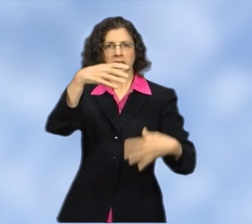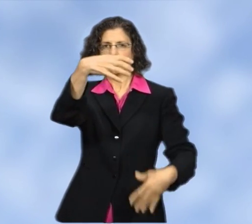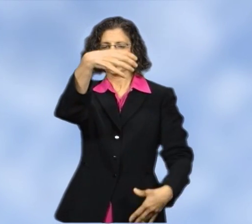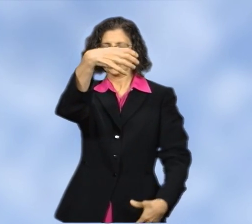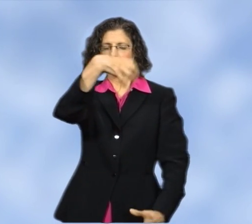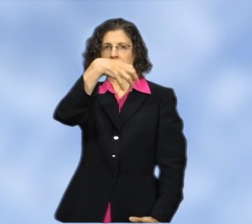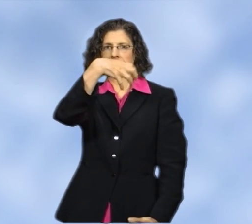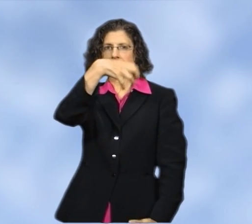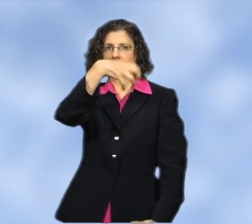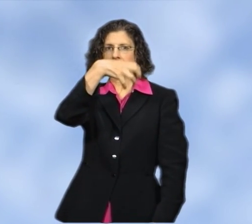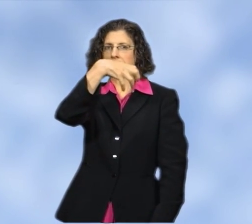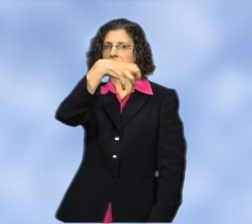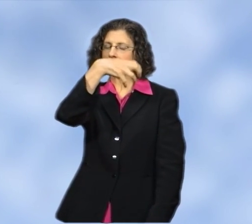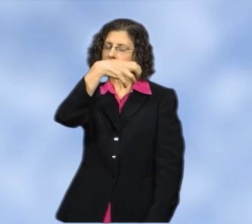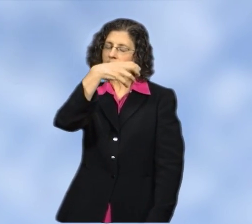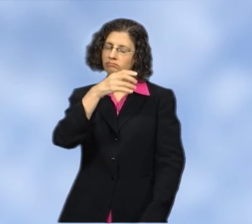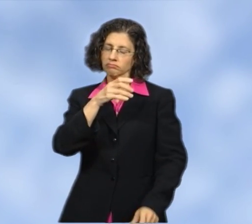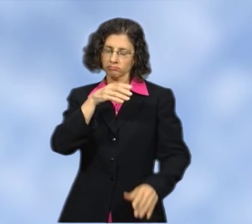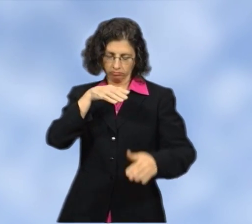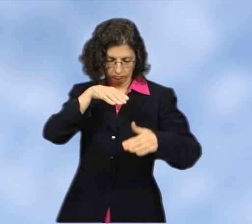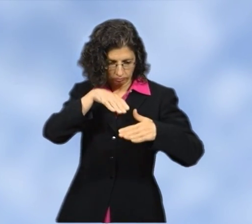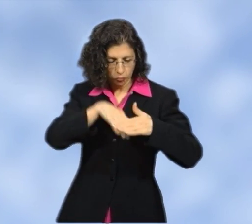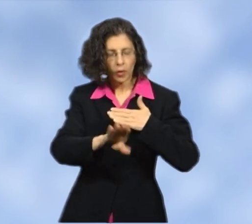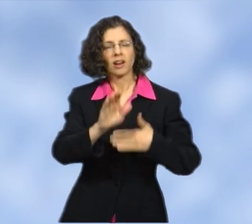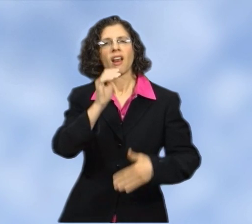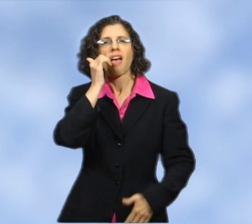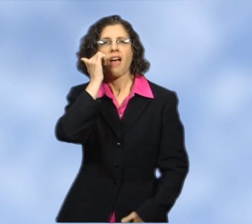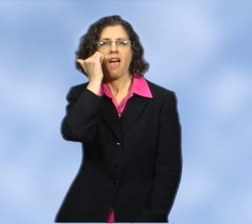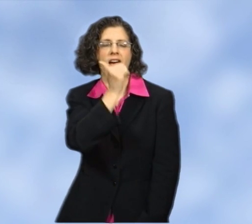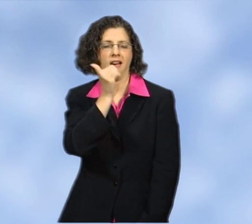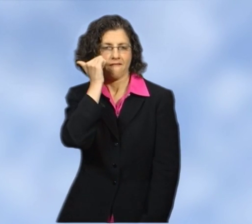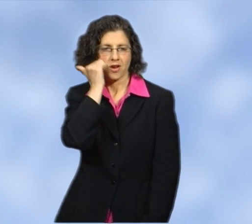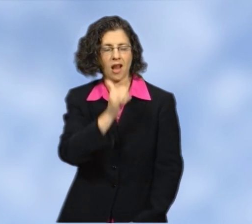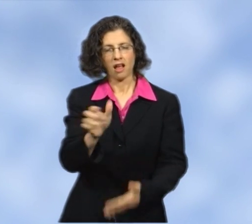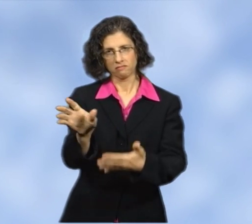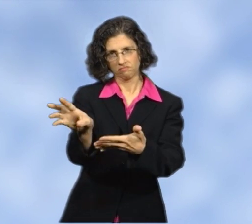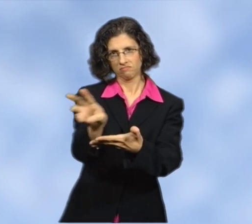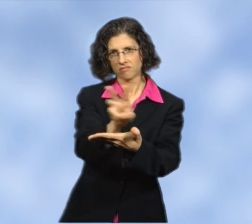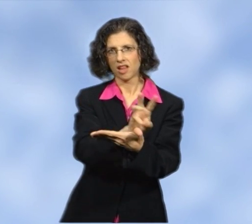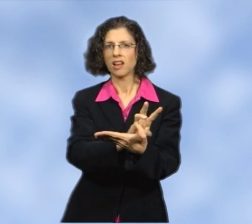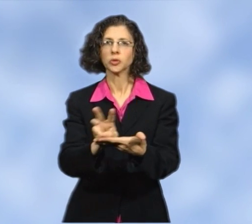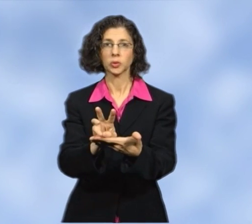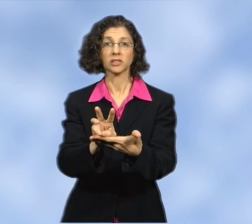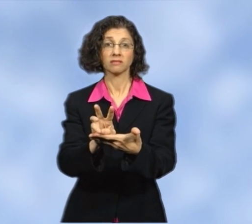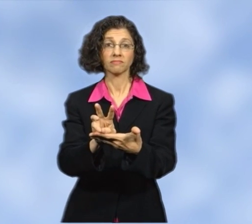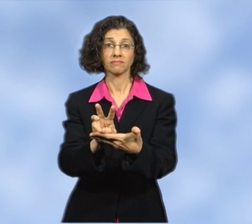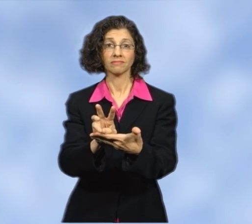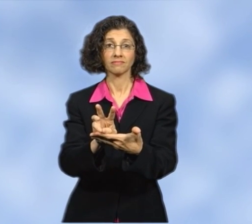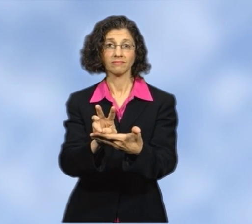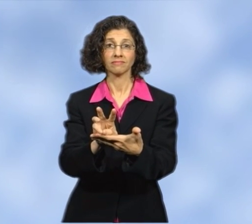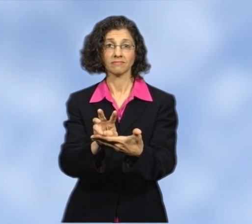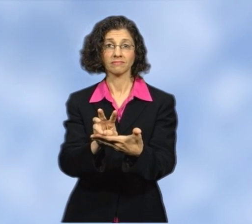to receive radiation treatment for about six weeks.